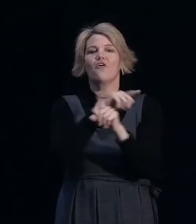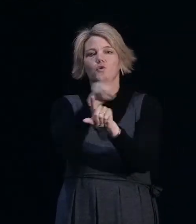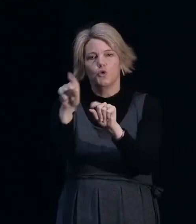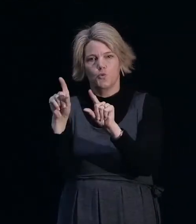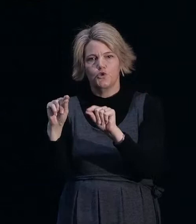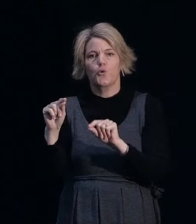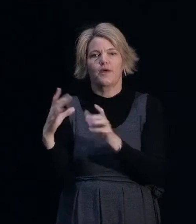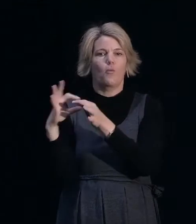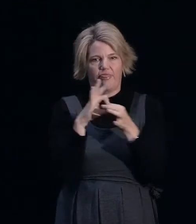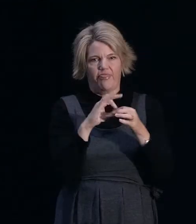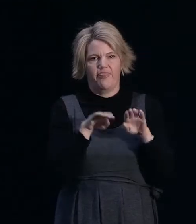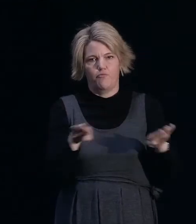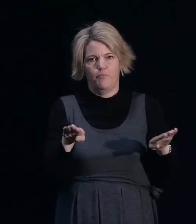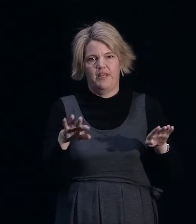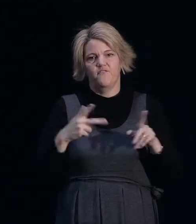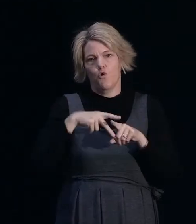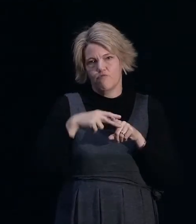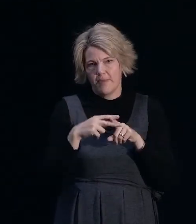doing in terms of repair or rebuild.